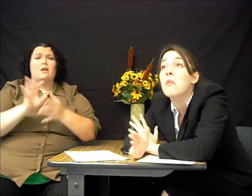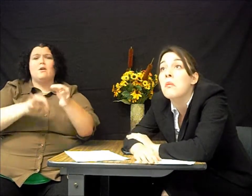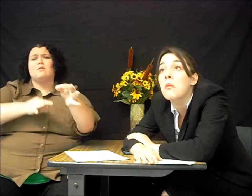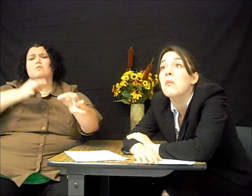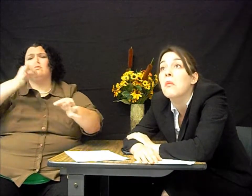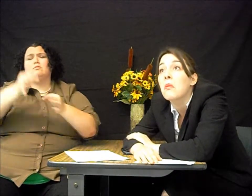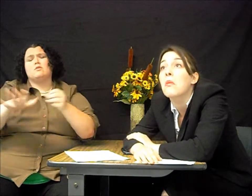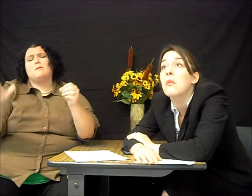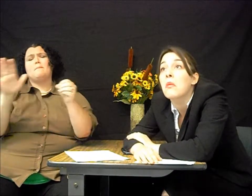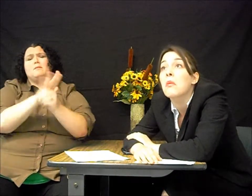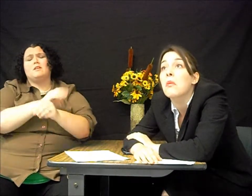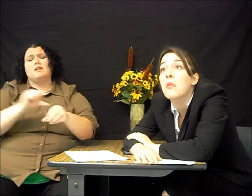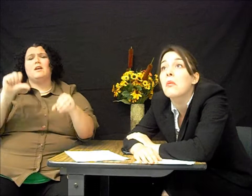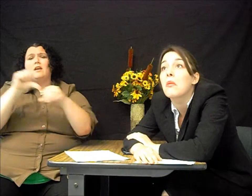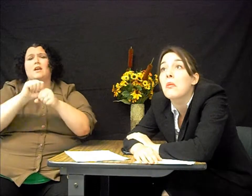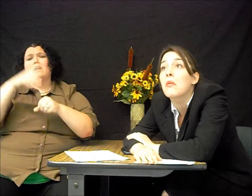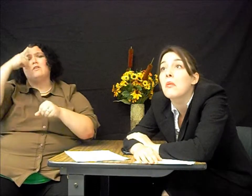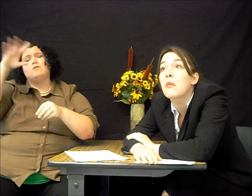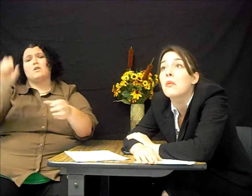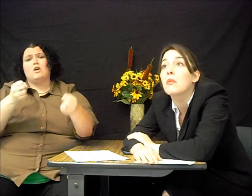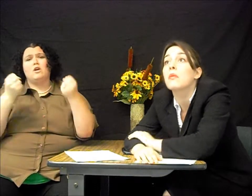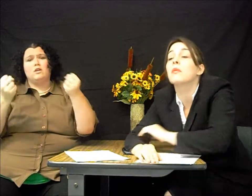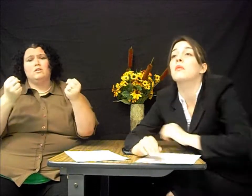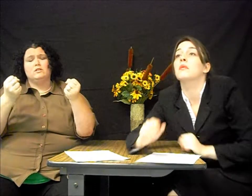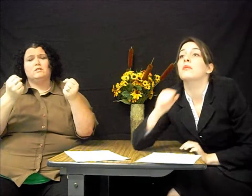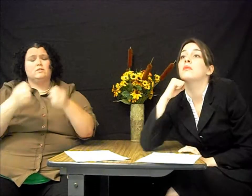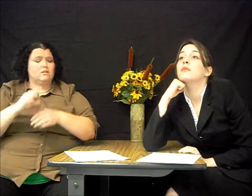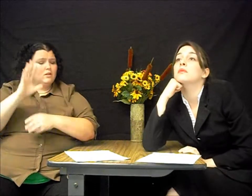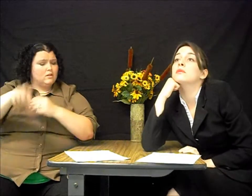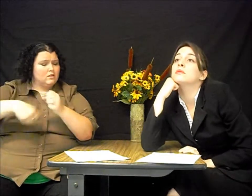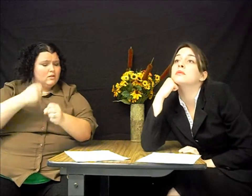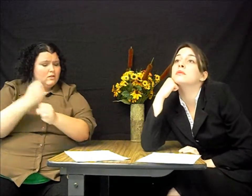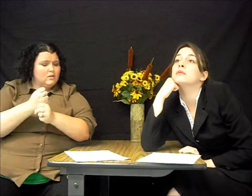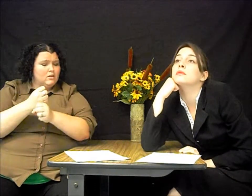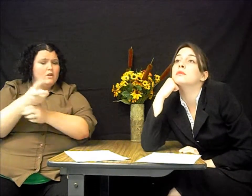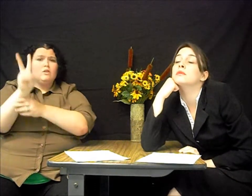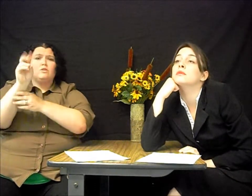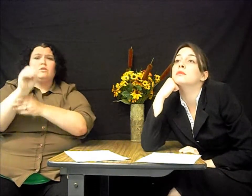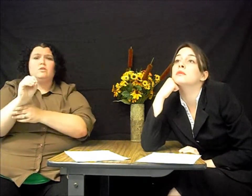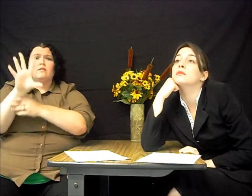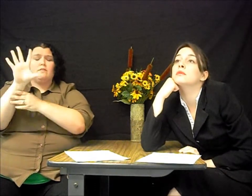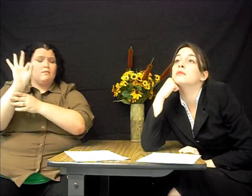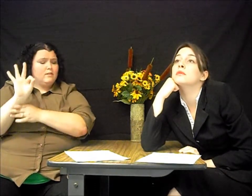Which then replaced gasoline as a fuel completely by 2059.